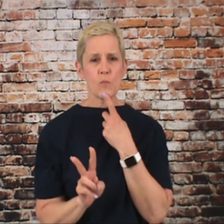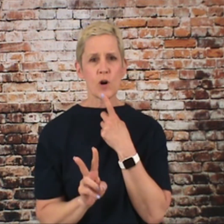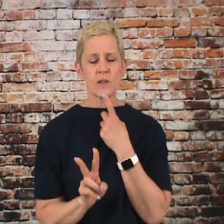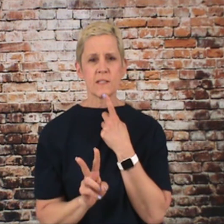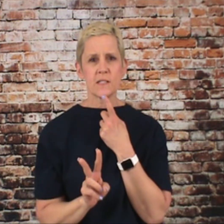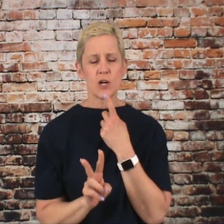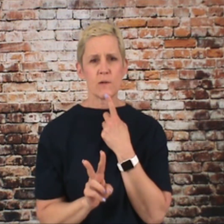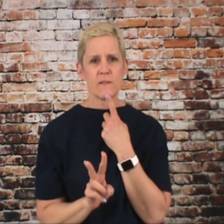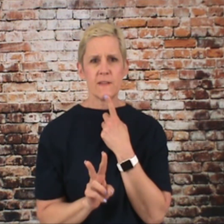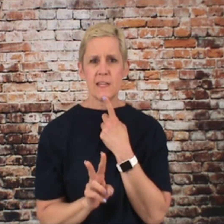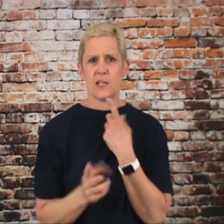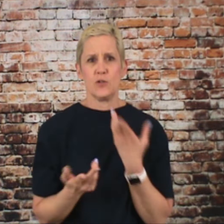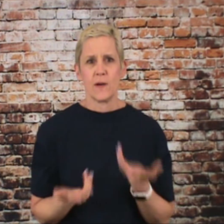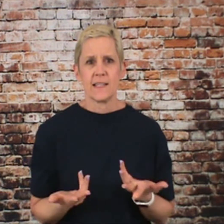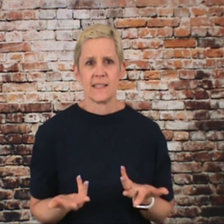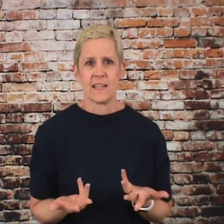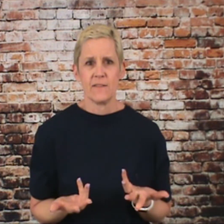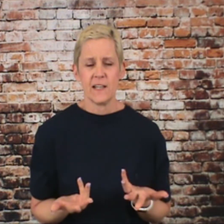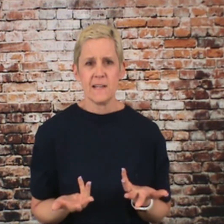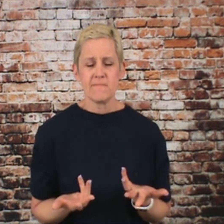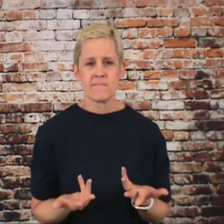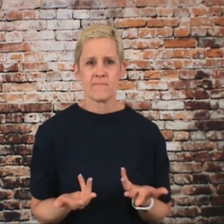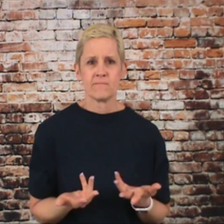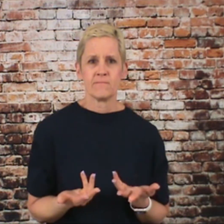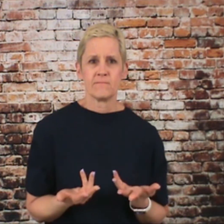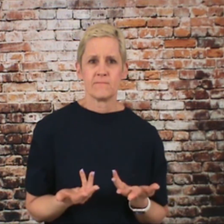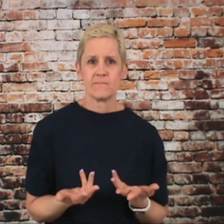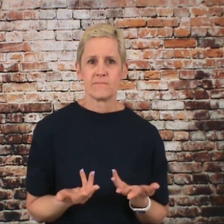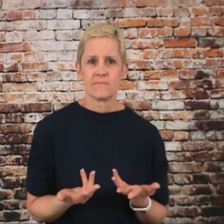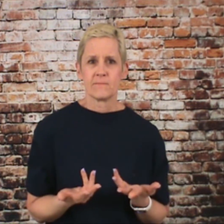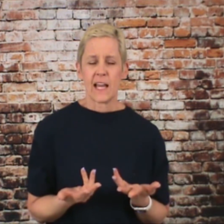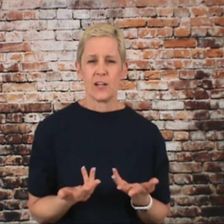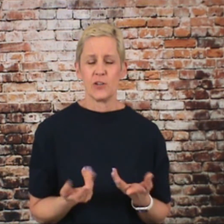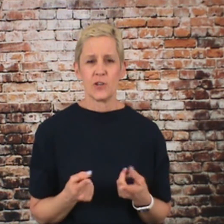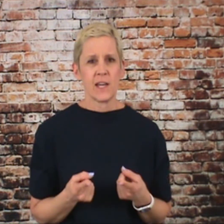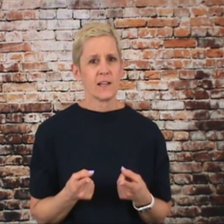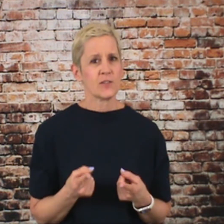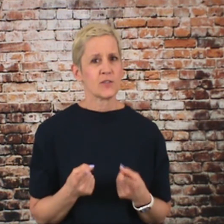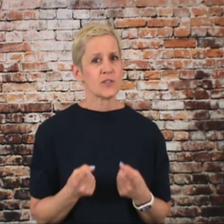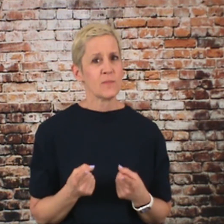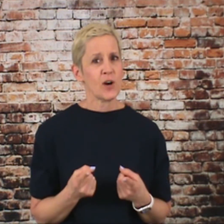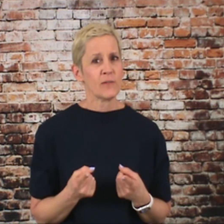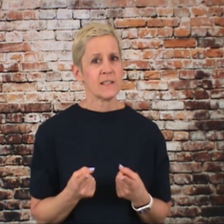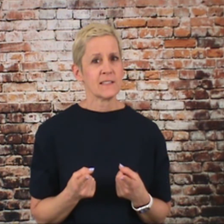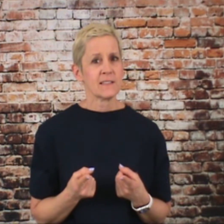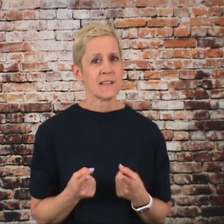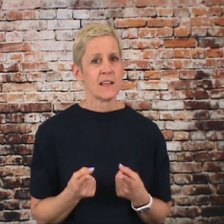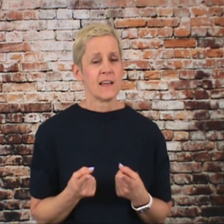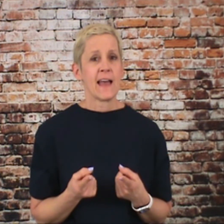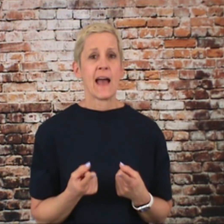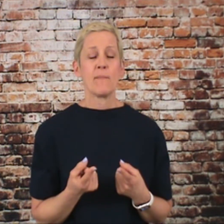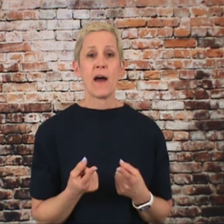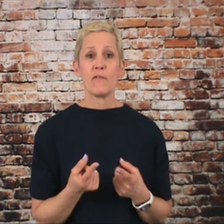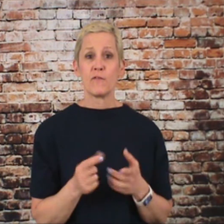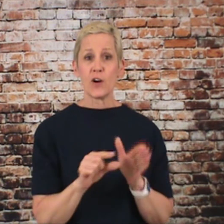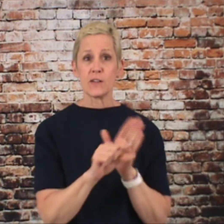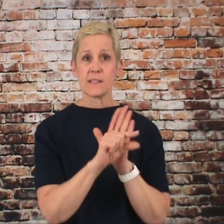words that start with V? Can you guys think of any? I know you can because you're smart one. How about verse?